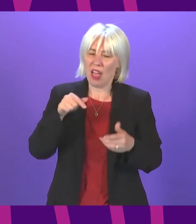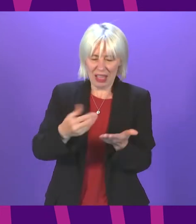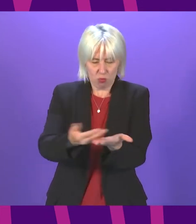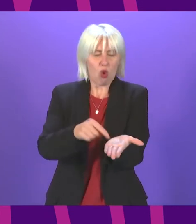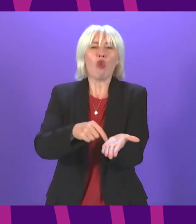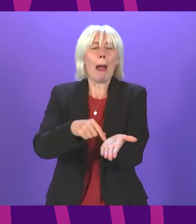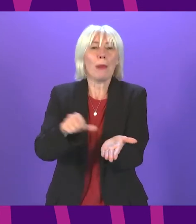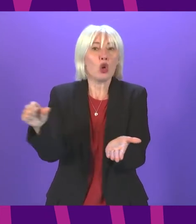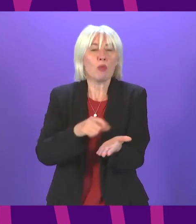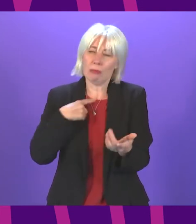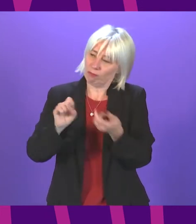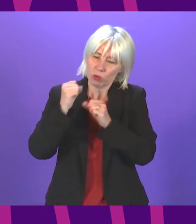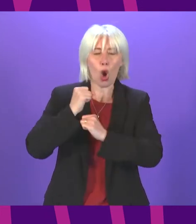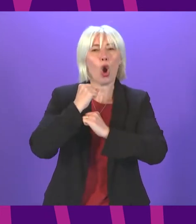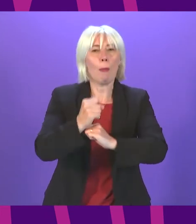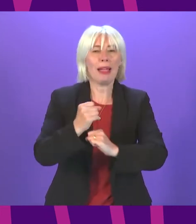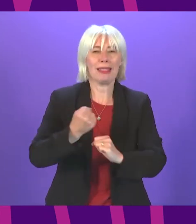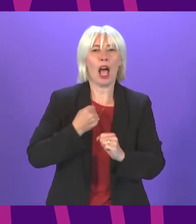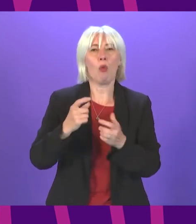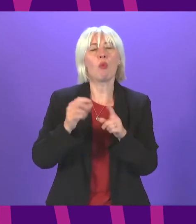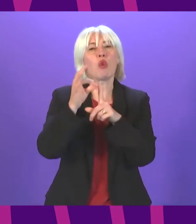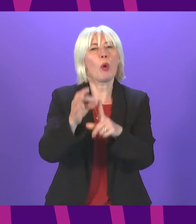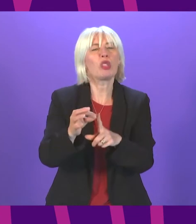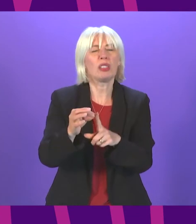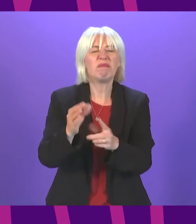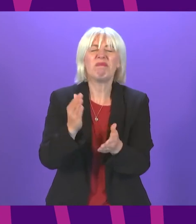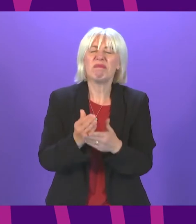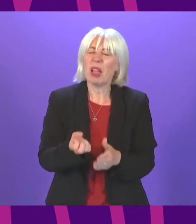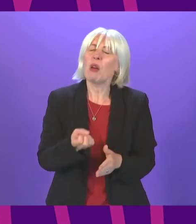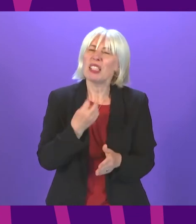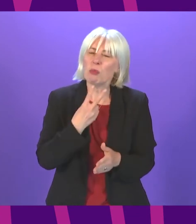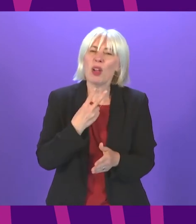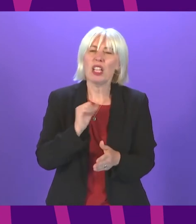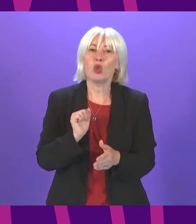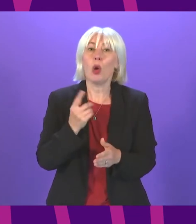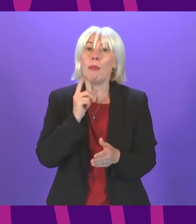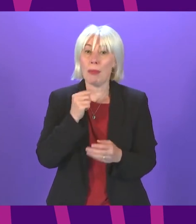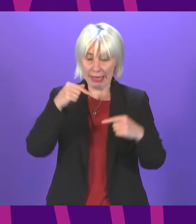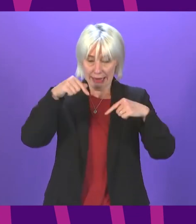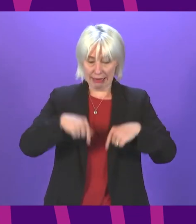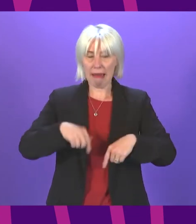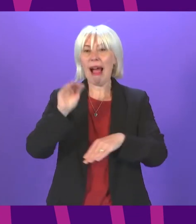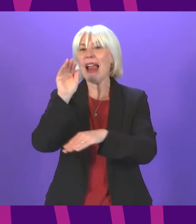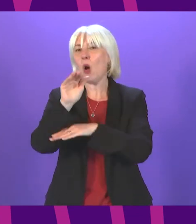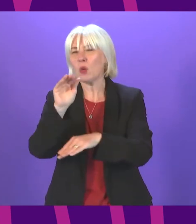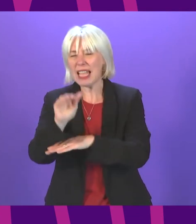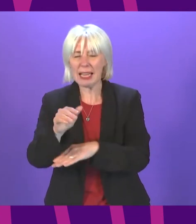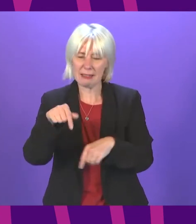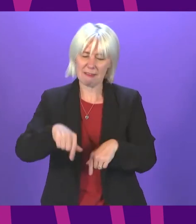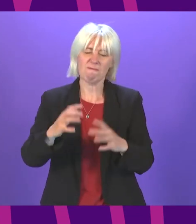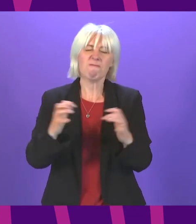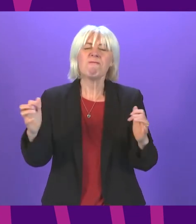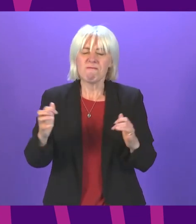government to commit to our proposal, and it will be a disappointment to many, both inside and outside this chamber, Deputy Presiding Officer,